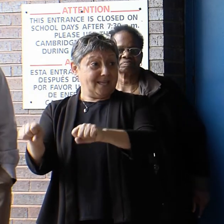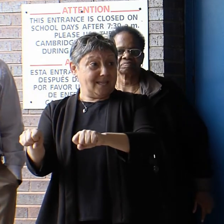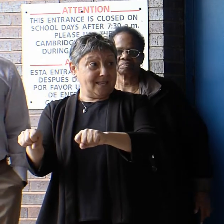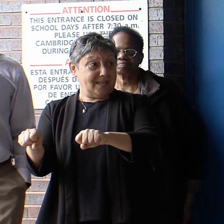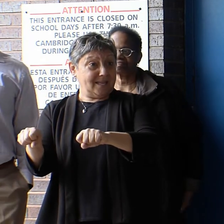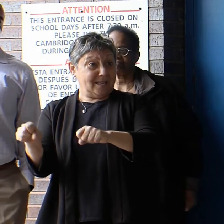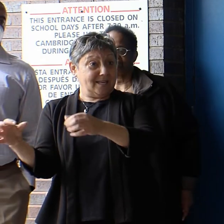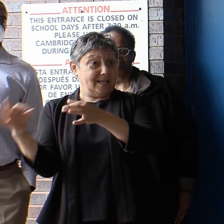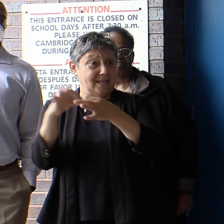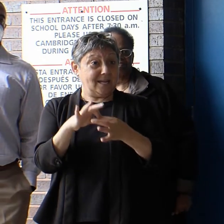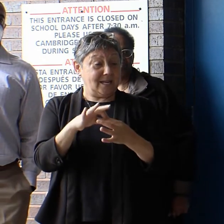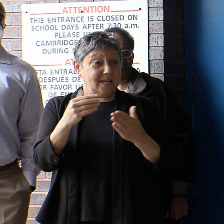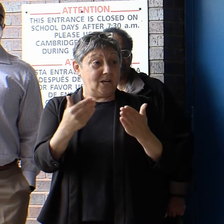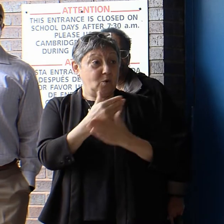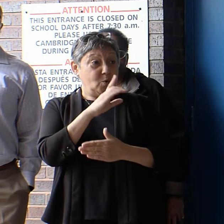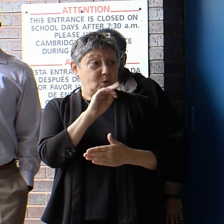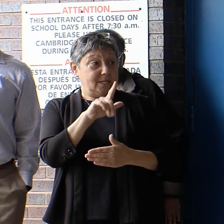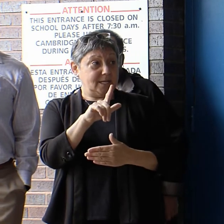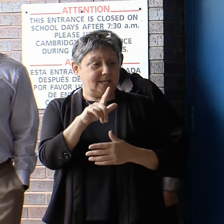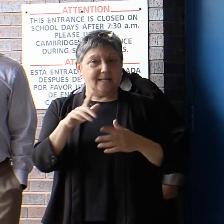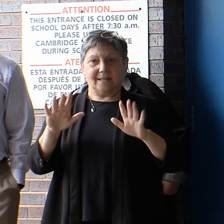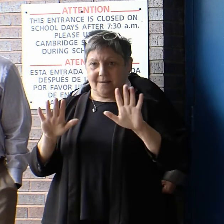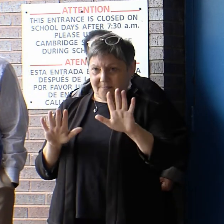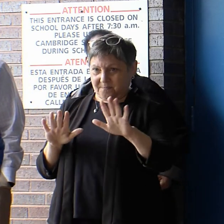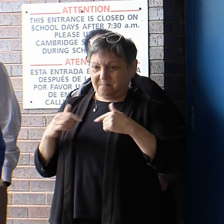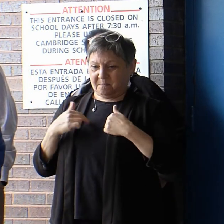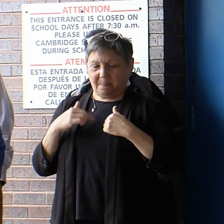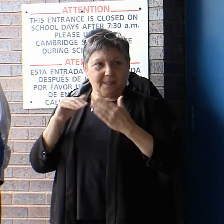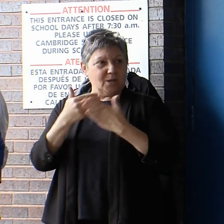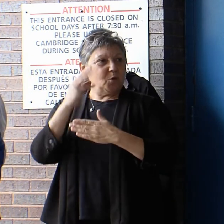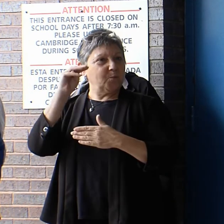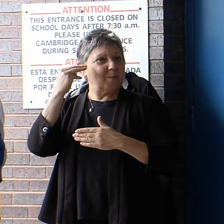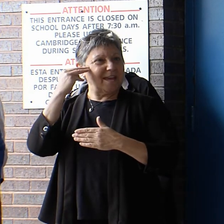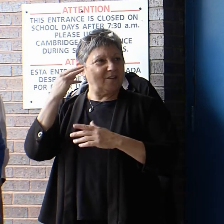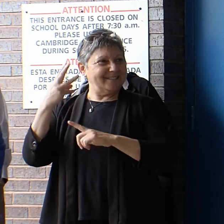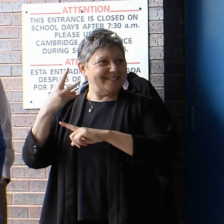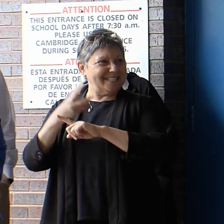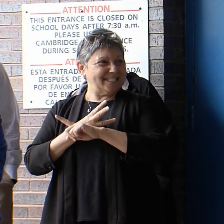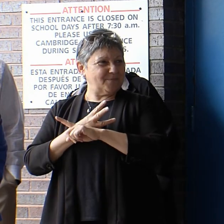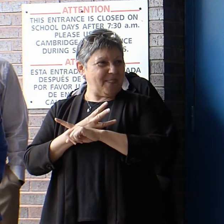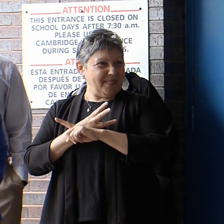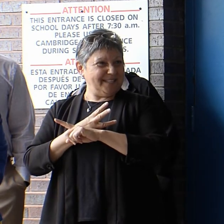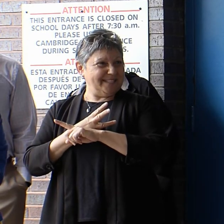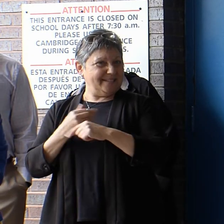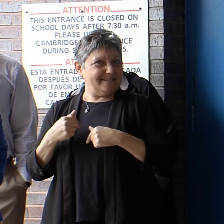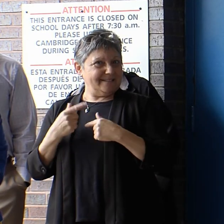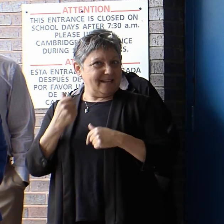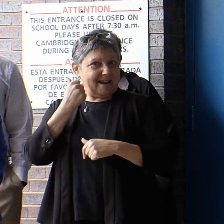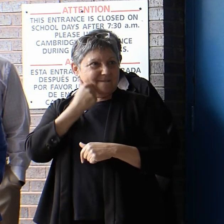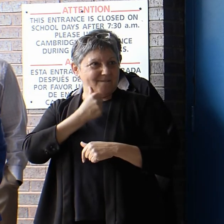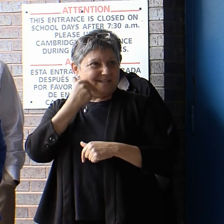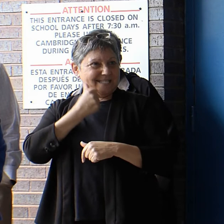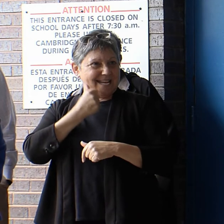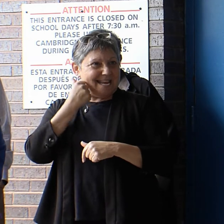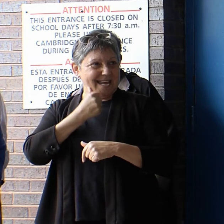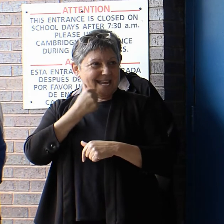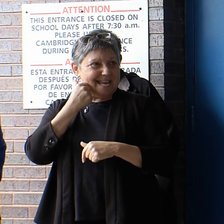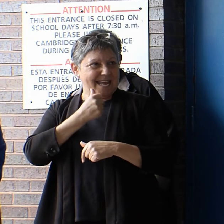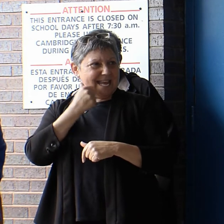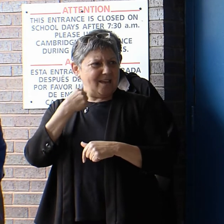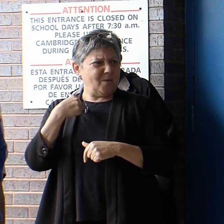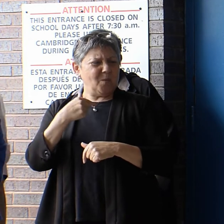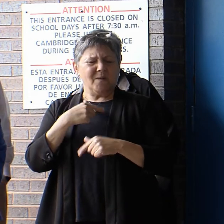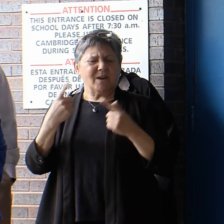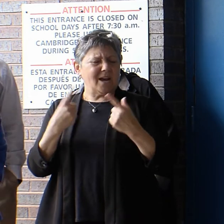I'm about six months in now, and every single day of those six months, we have been able to accomplish